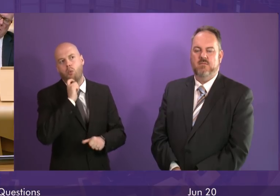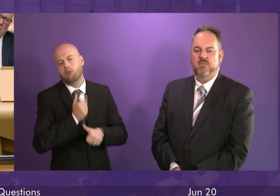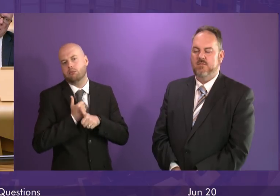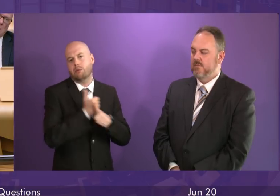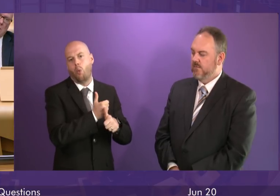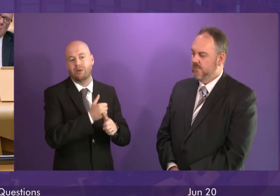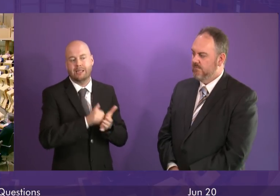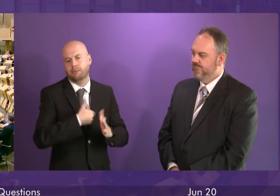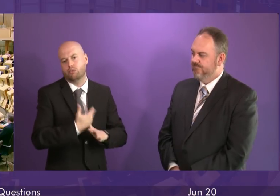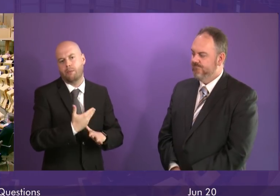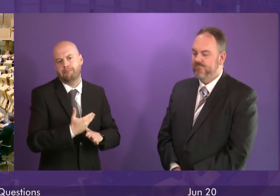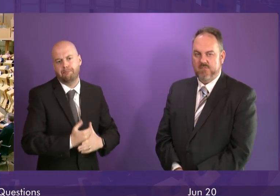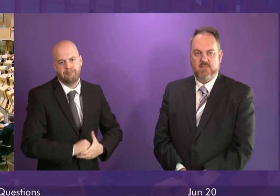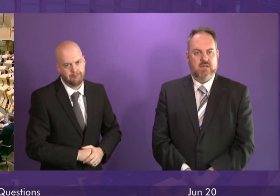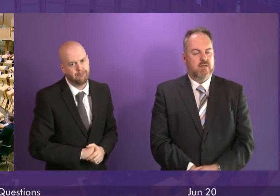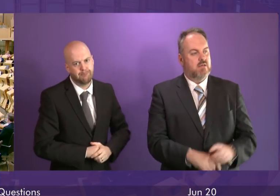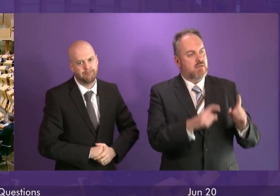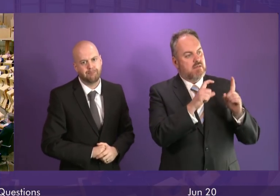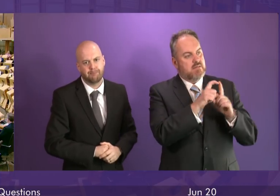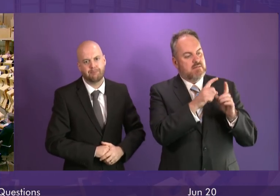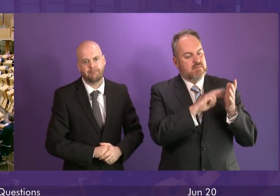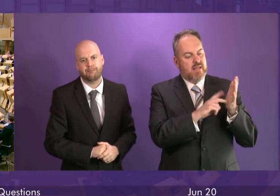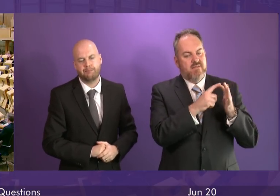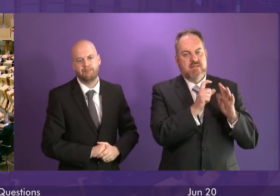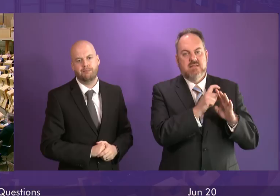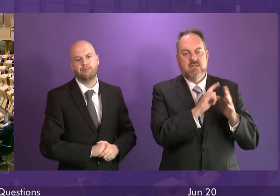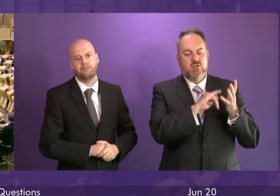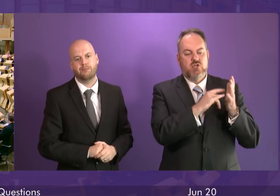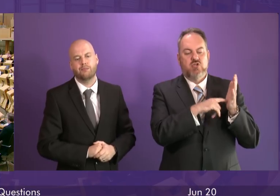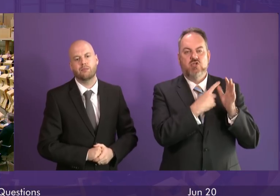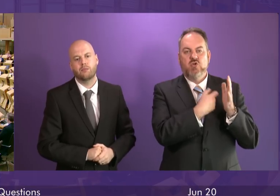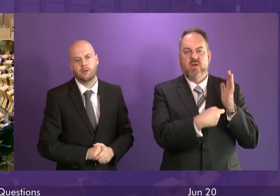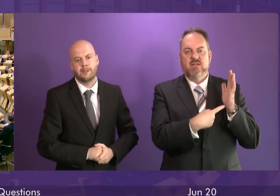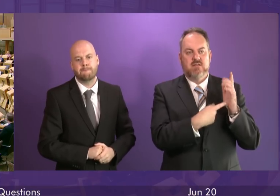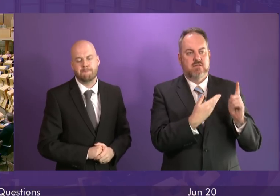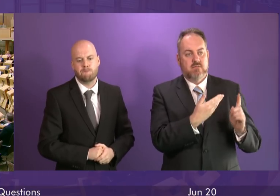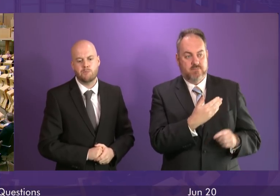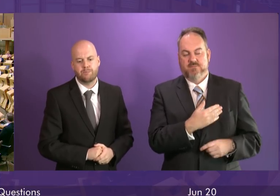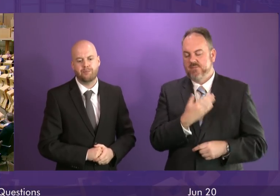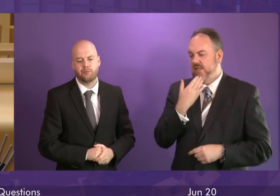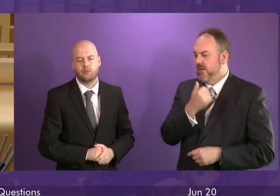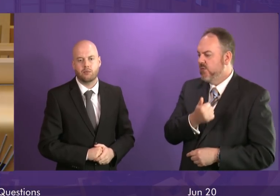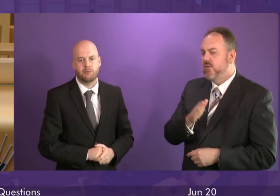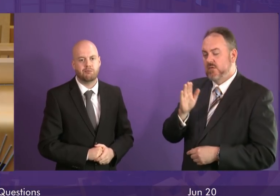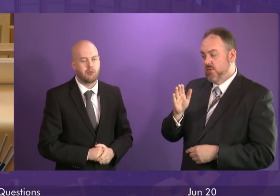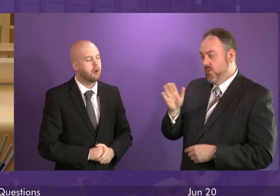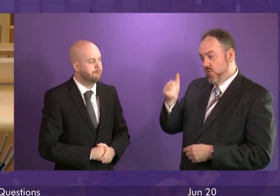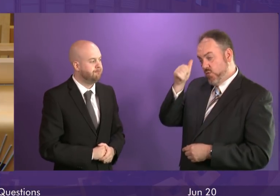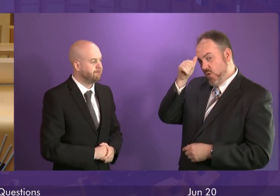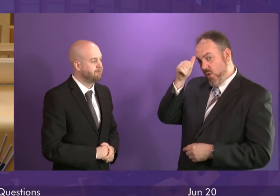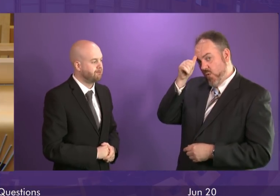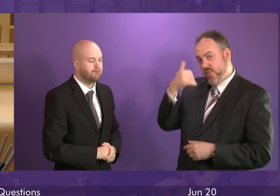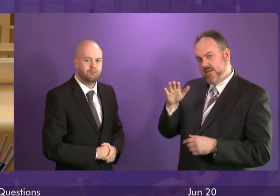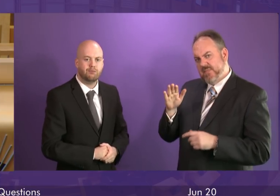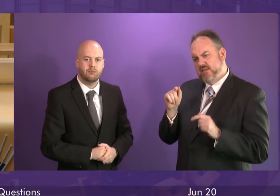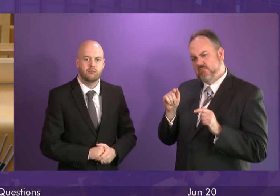that endeavour. David Stewart to be followed by Richard Lyell. David Stewart. David you, President Officer. The First Minister will be well aware of an